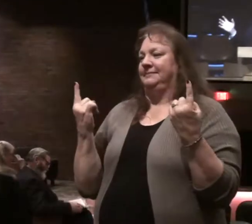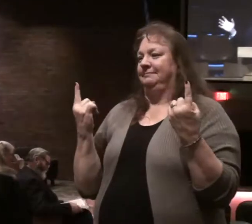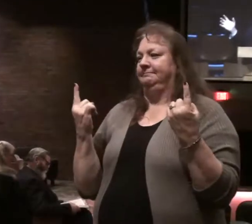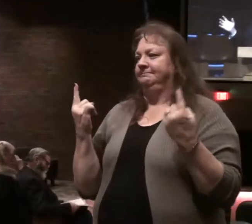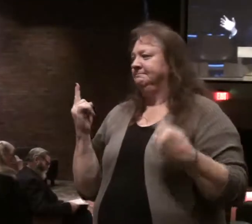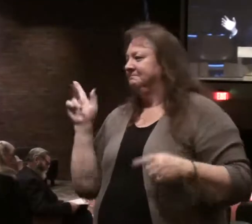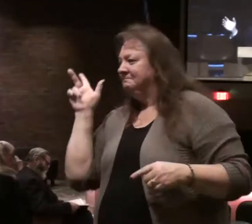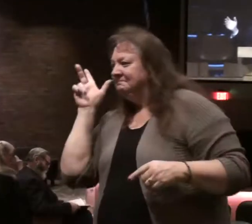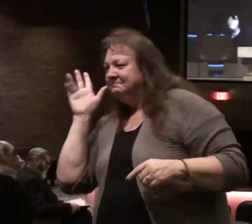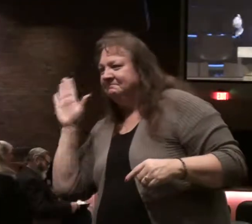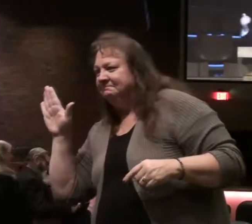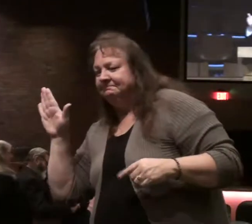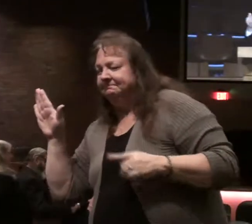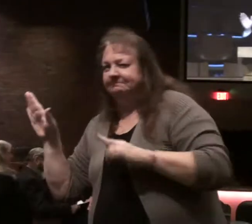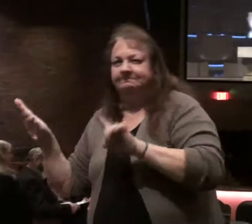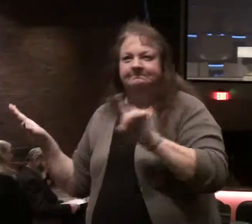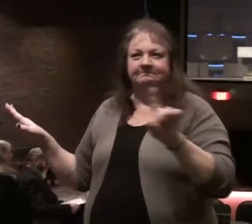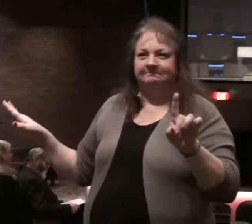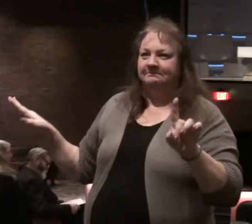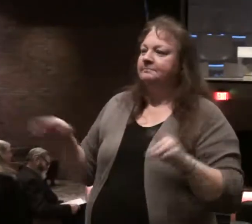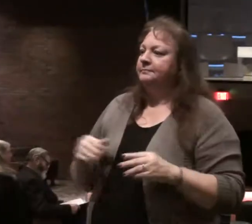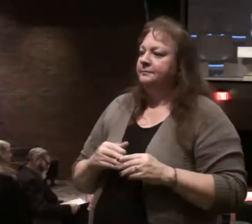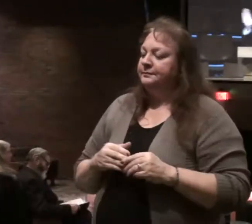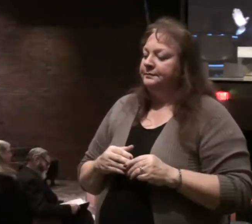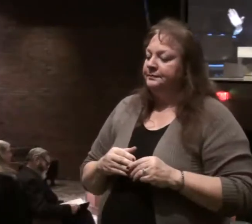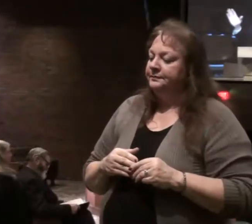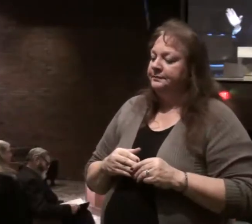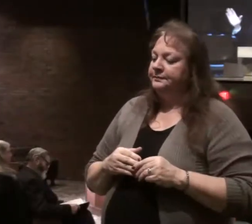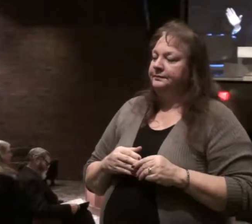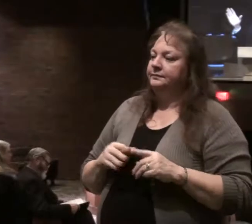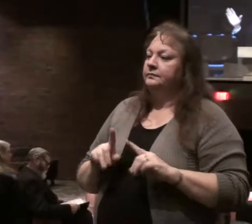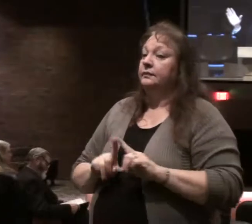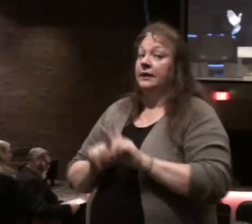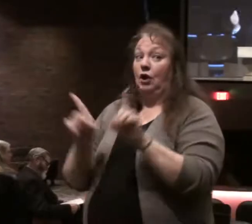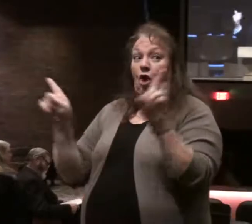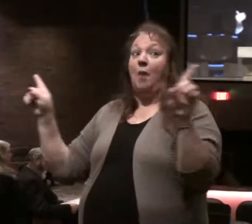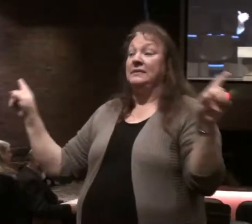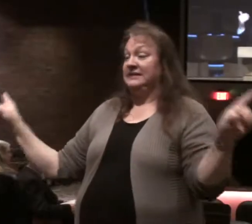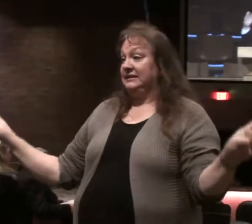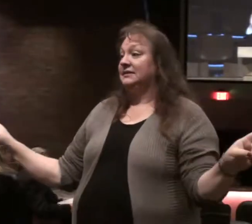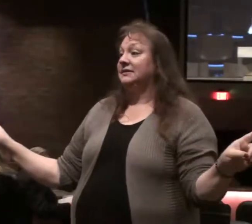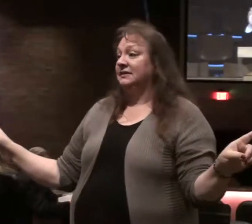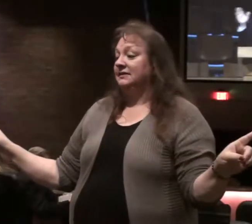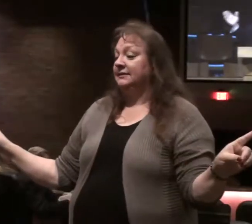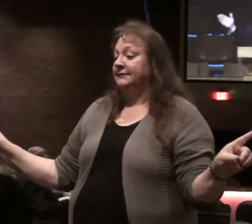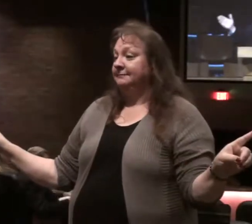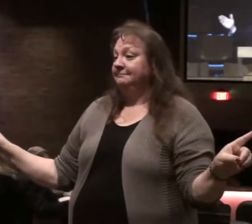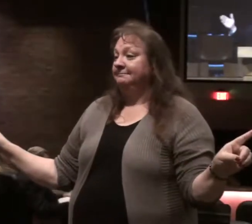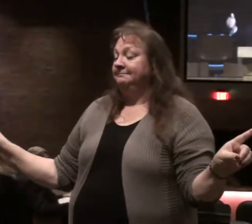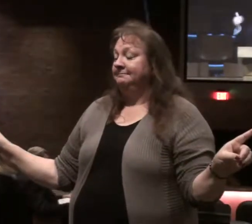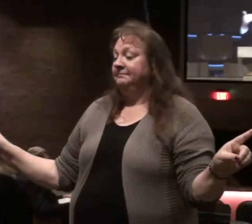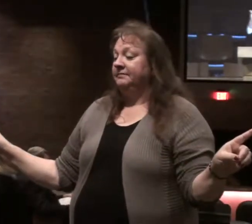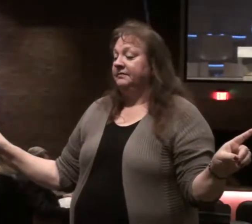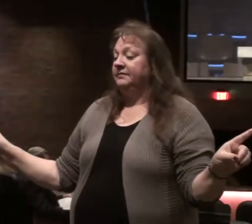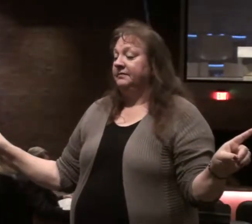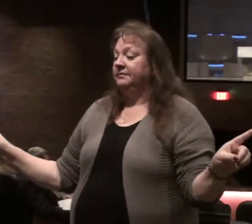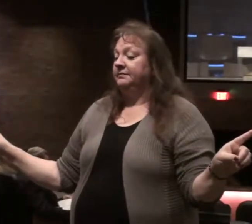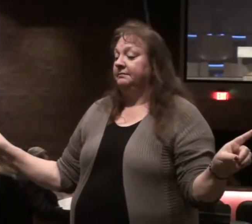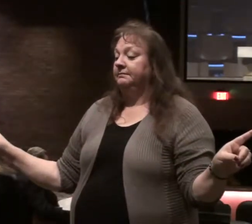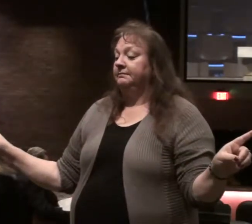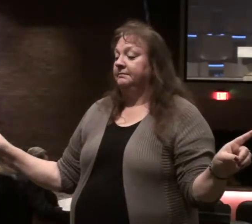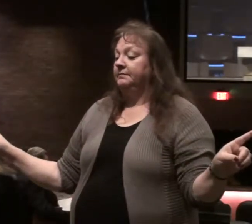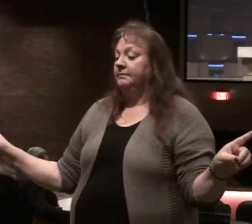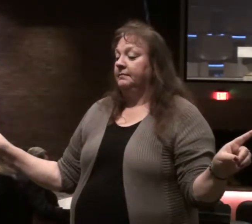listen to them. And that's what I want to talk more about in a little bit. They're not only opposite ways. They're going different directions, but they're going